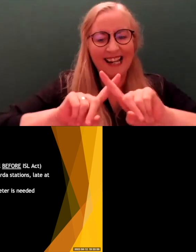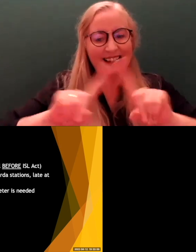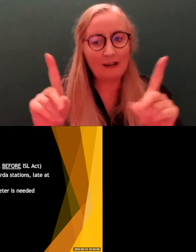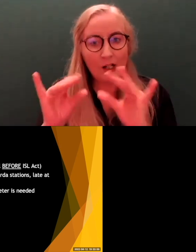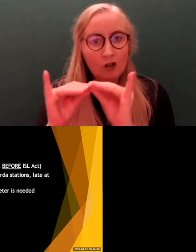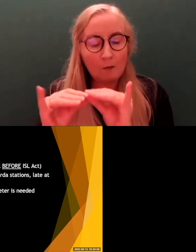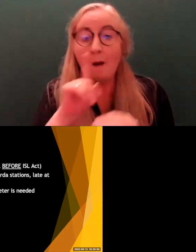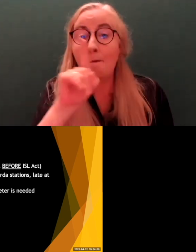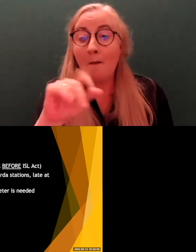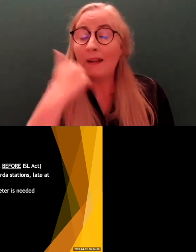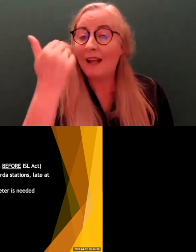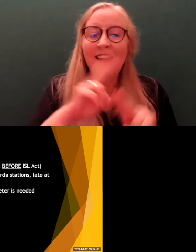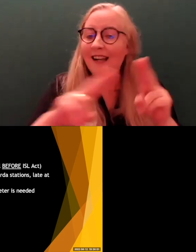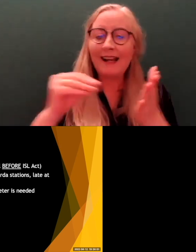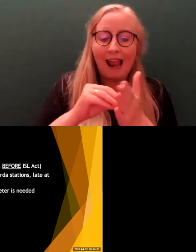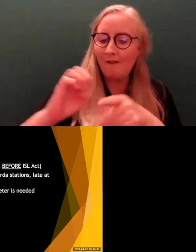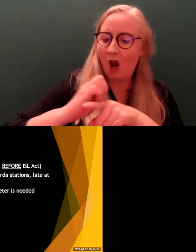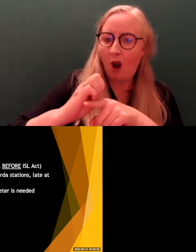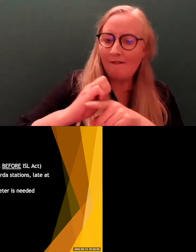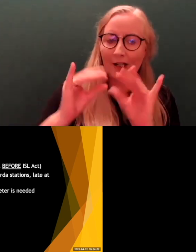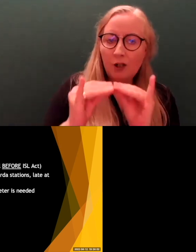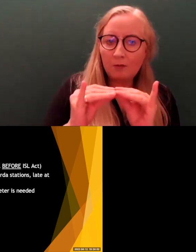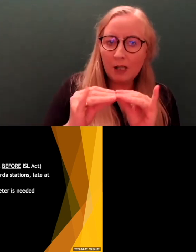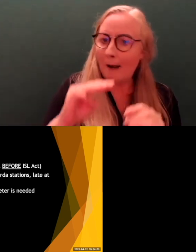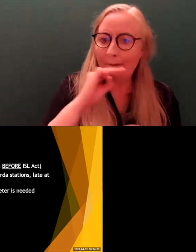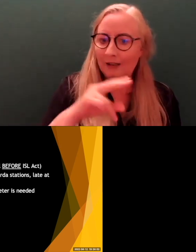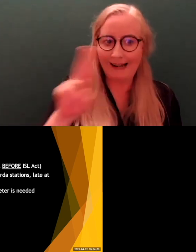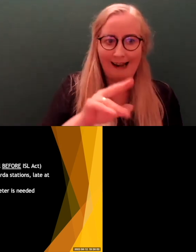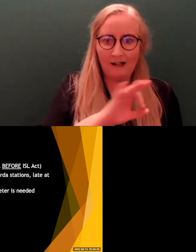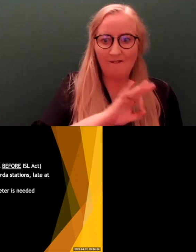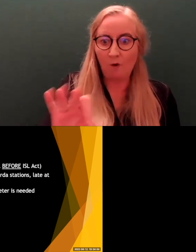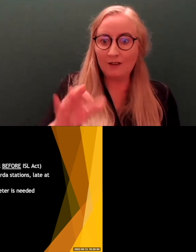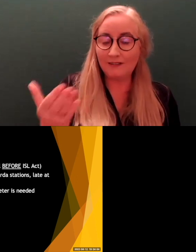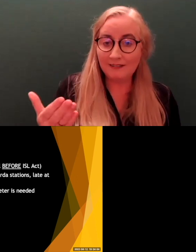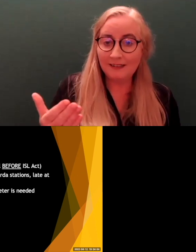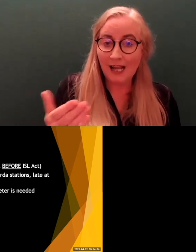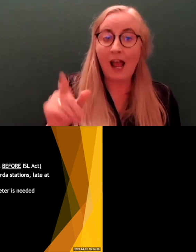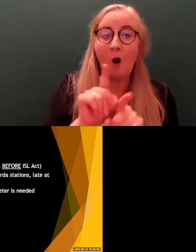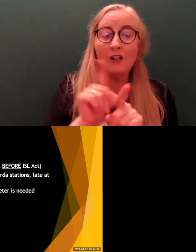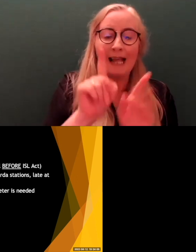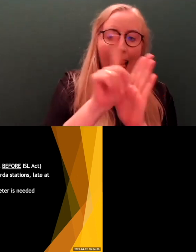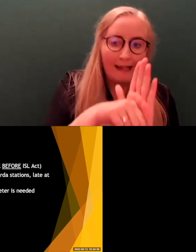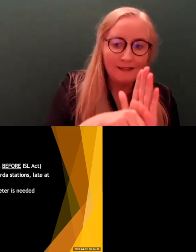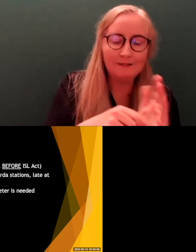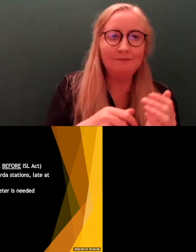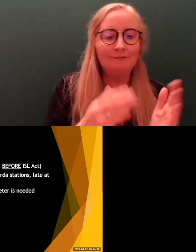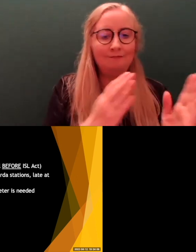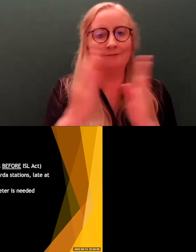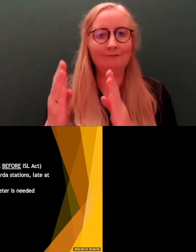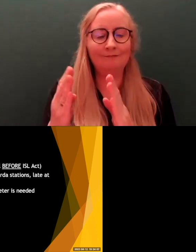have enough interpreters, we can't afford to have that. because of the late, the time issues that are affected, sometimes it's just not possible.